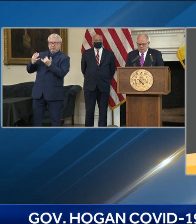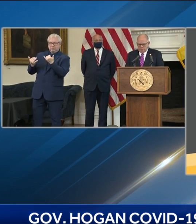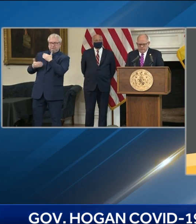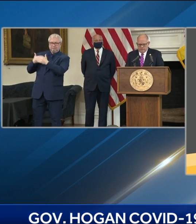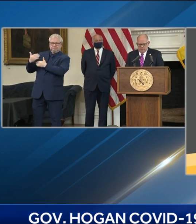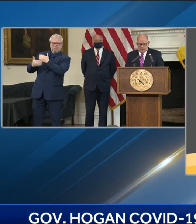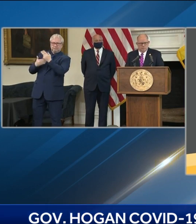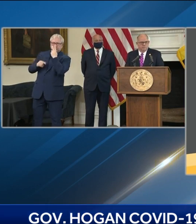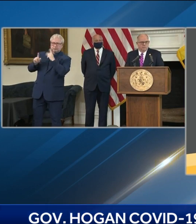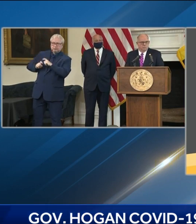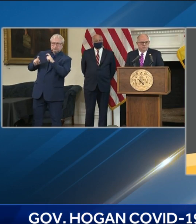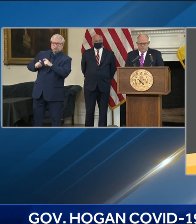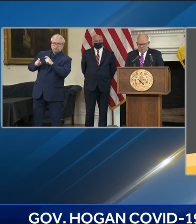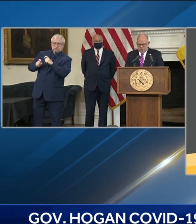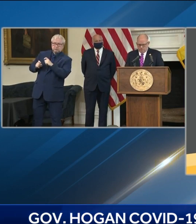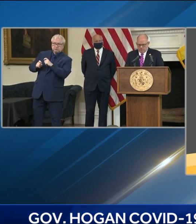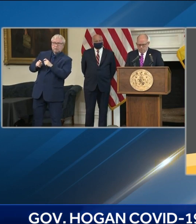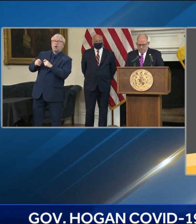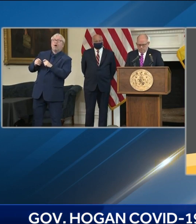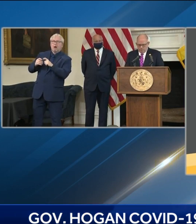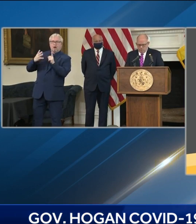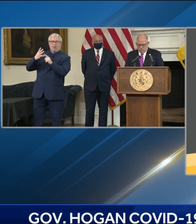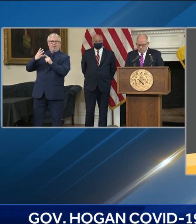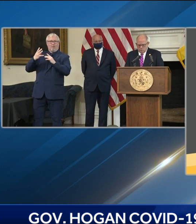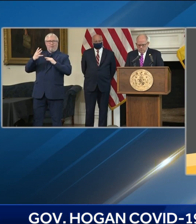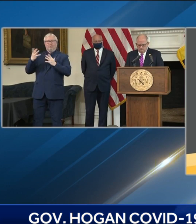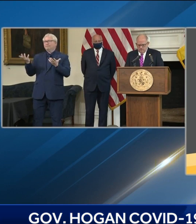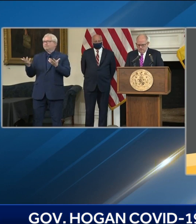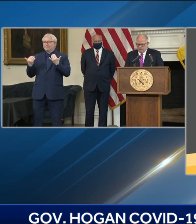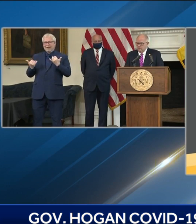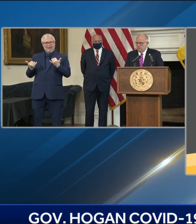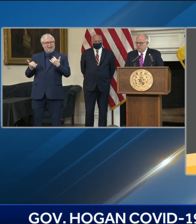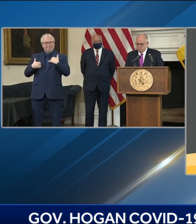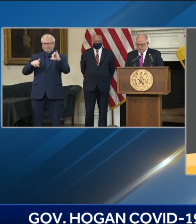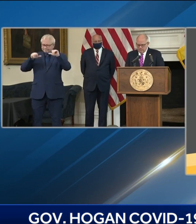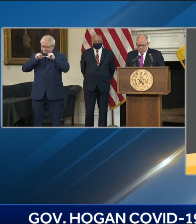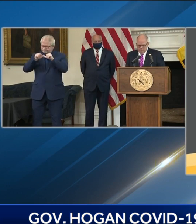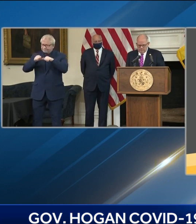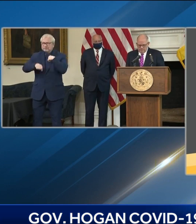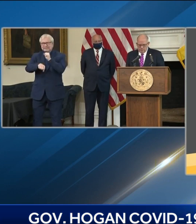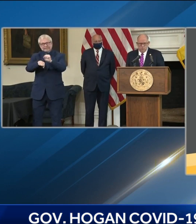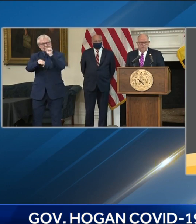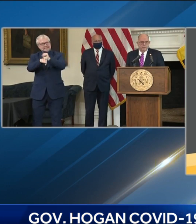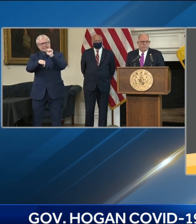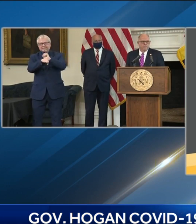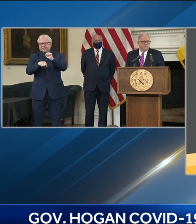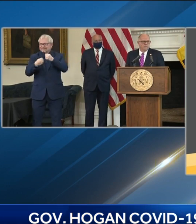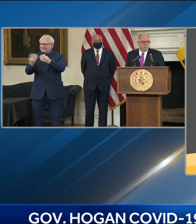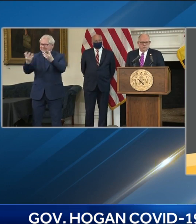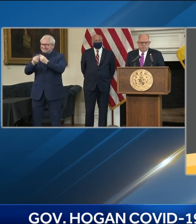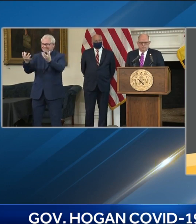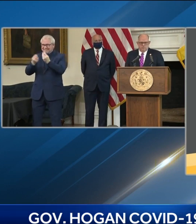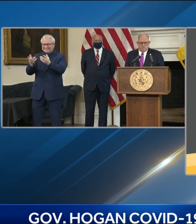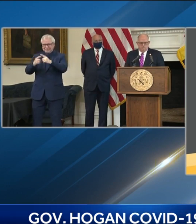rest until a vaccine is available to every single Marylander who wants one so that we can bring this pandemic to an end once and for all.